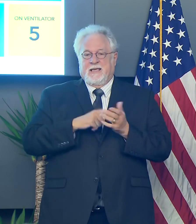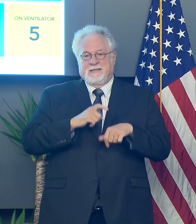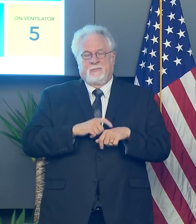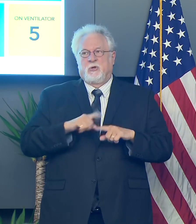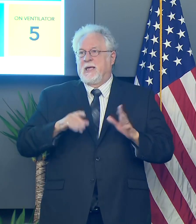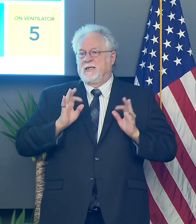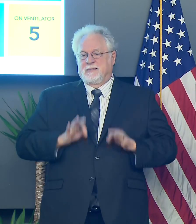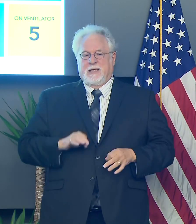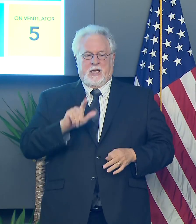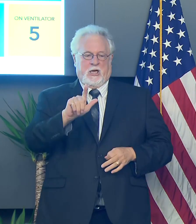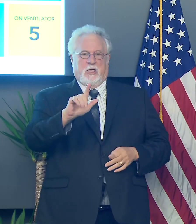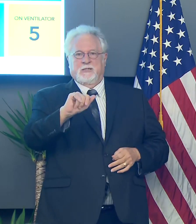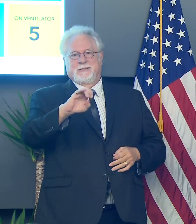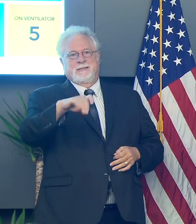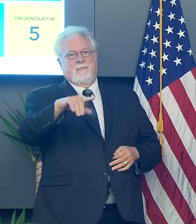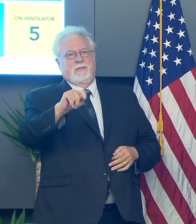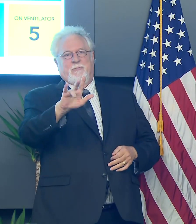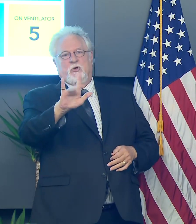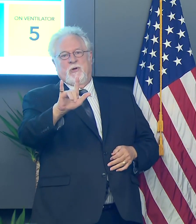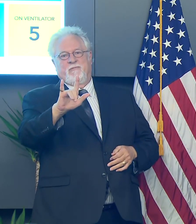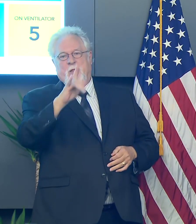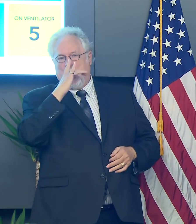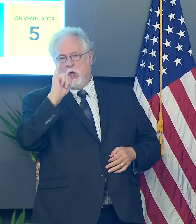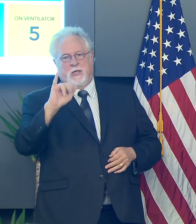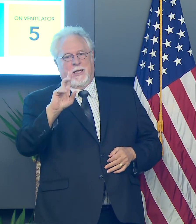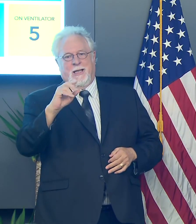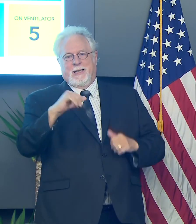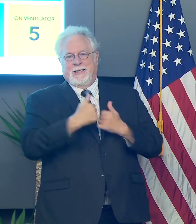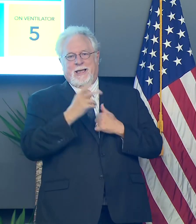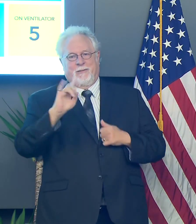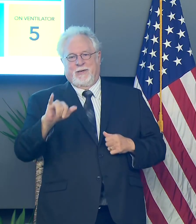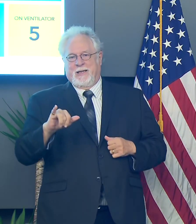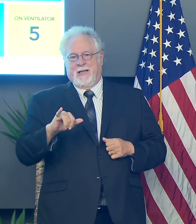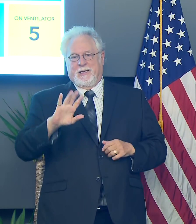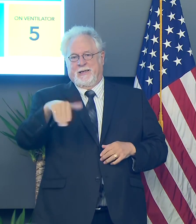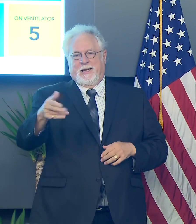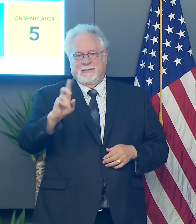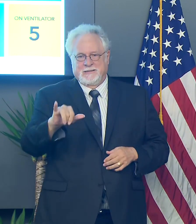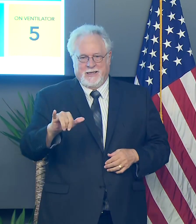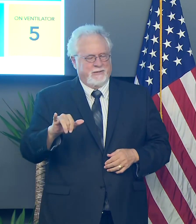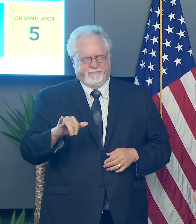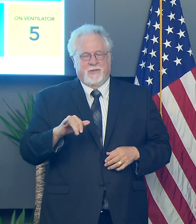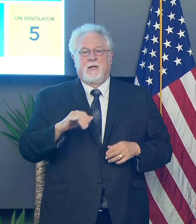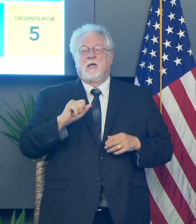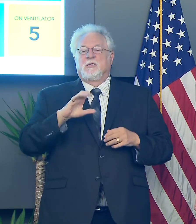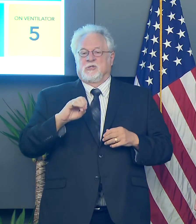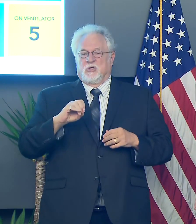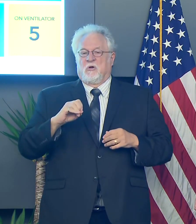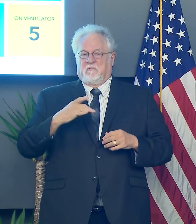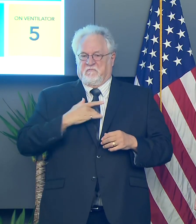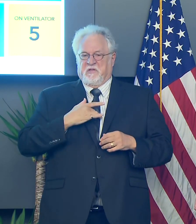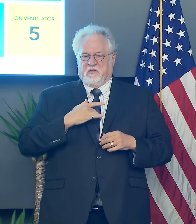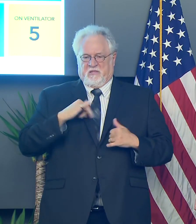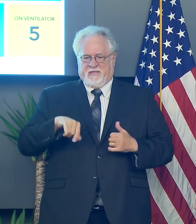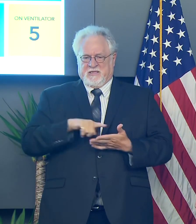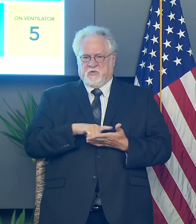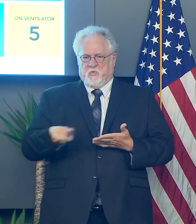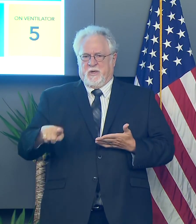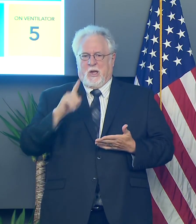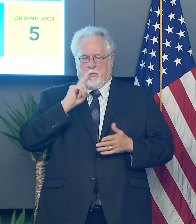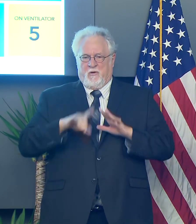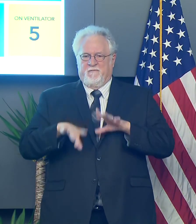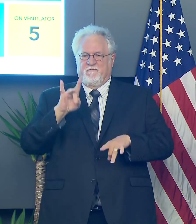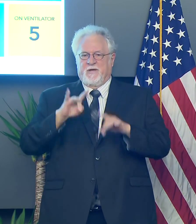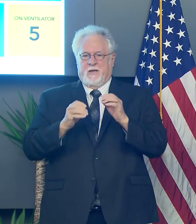decide on the 25th of September what the game day is going to look like on the 26th. Uh, I expect that sometime this week we're going to